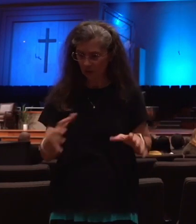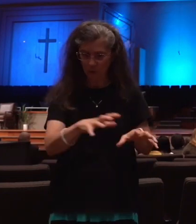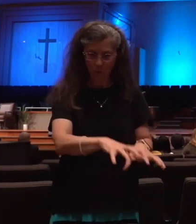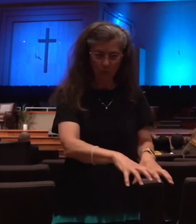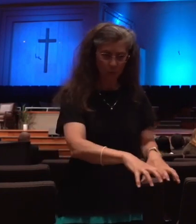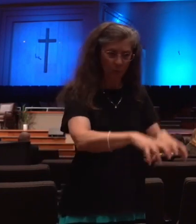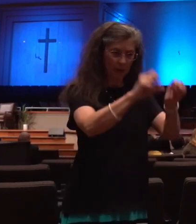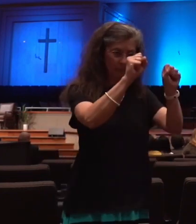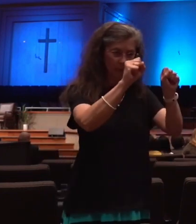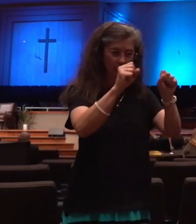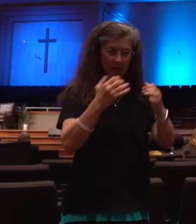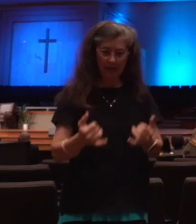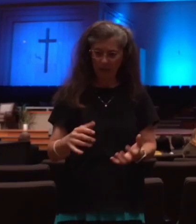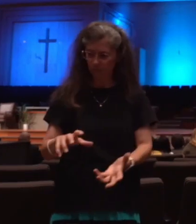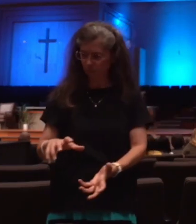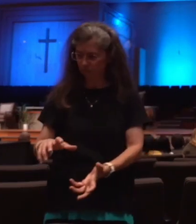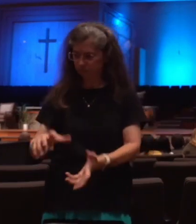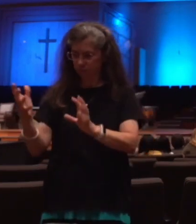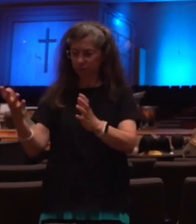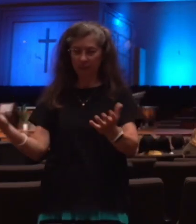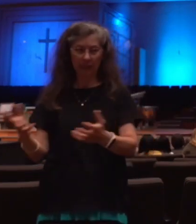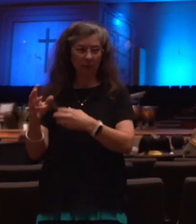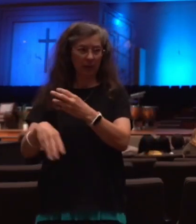mean, millions of people just disappear.